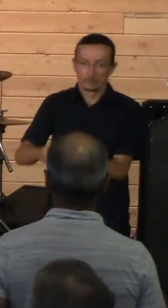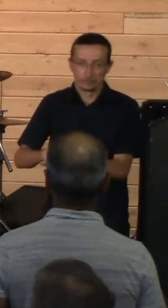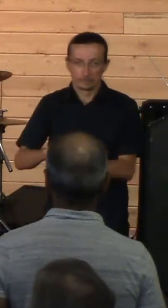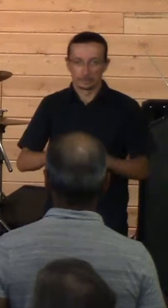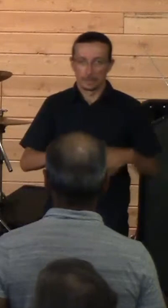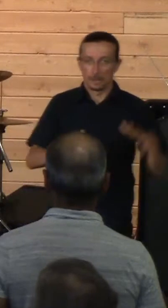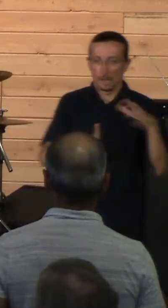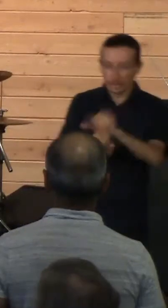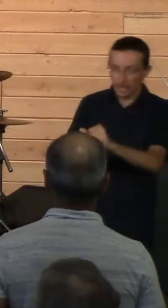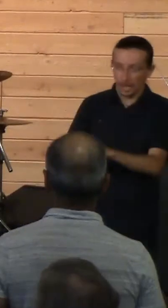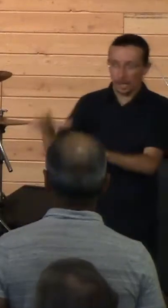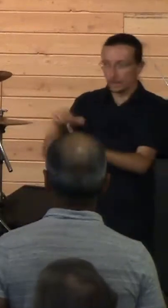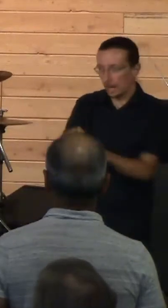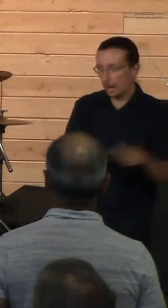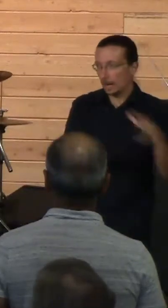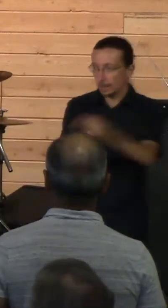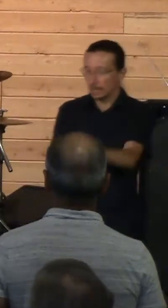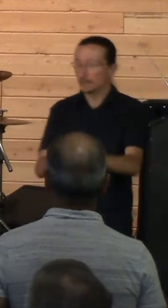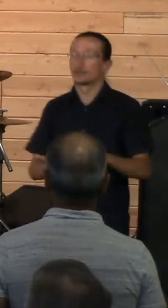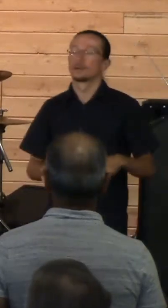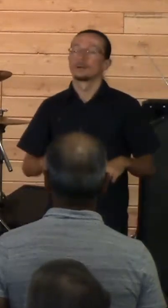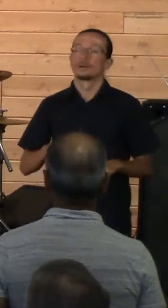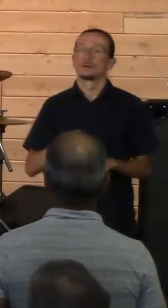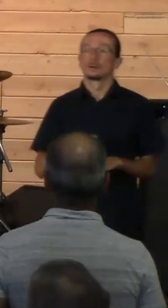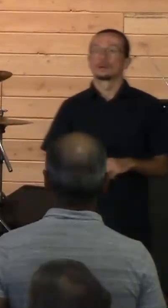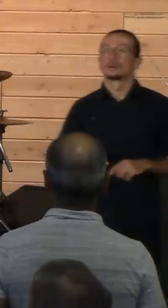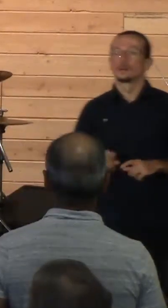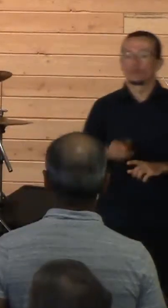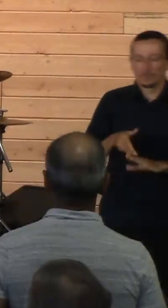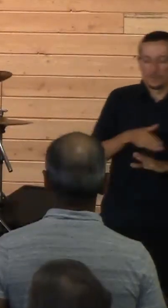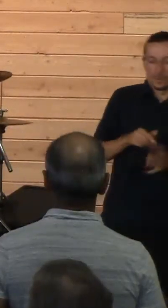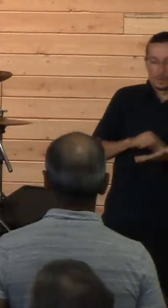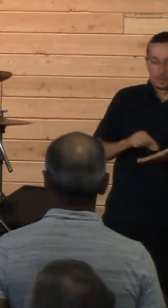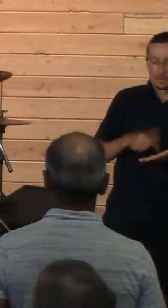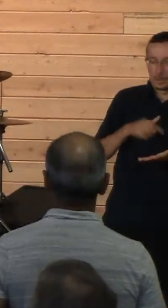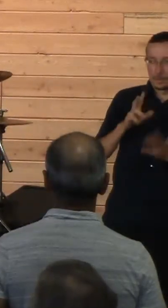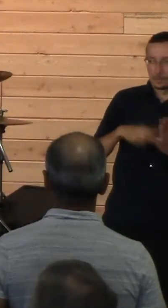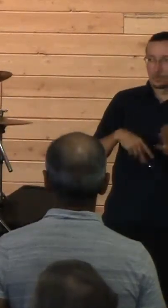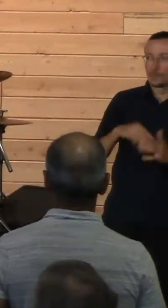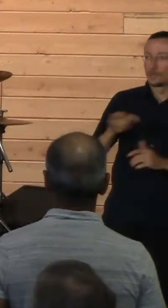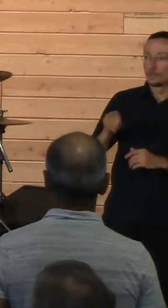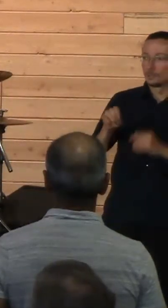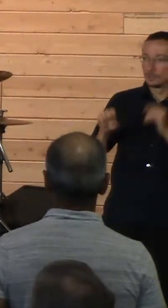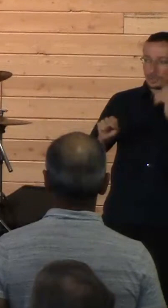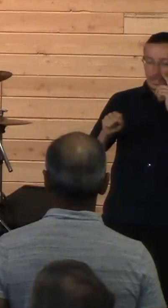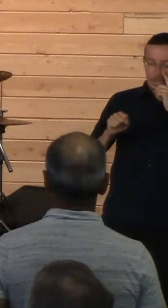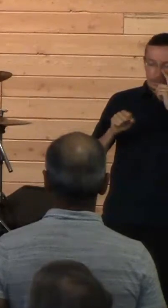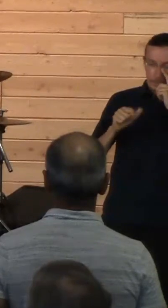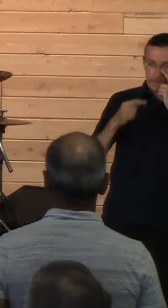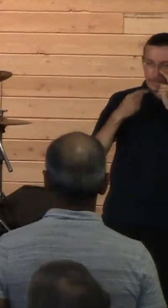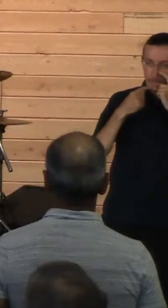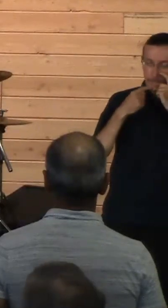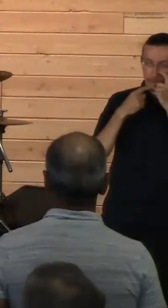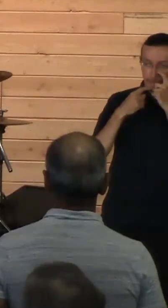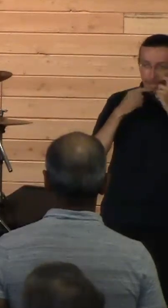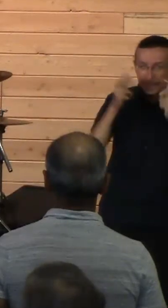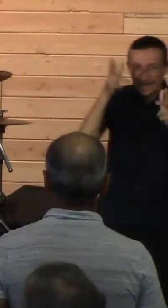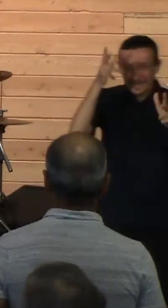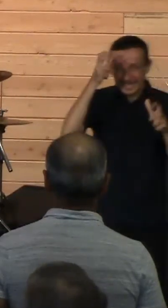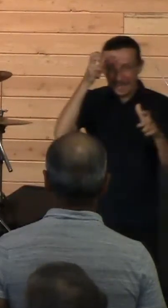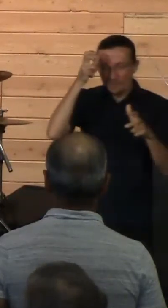Just before the scripture that we're going to read, he says, to flee from the devil.